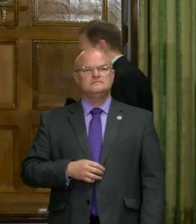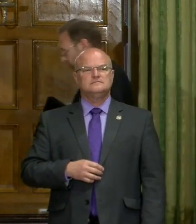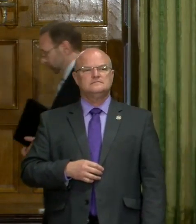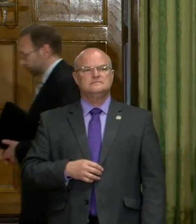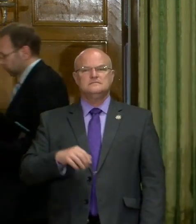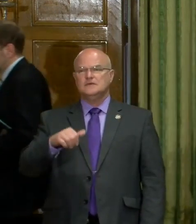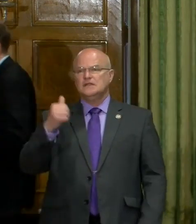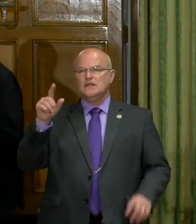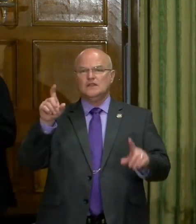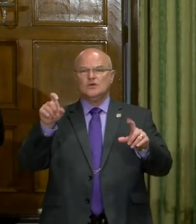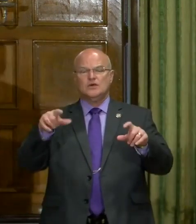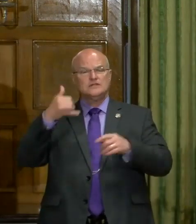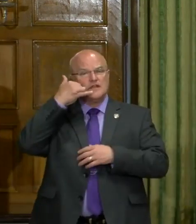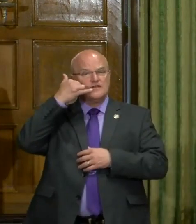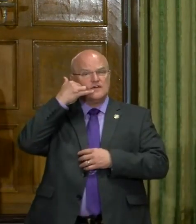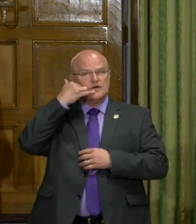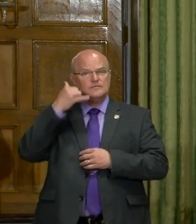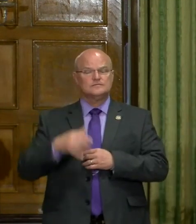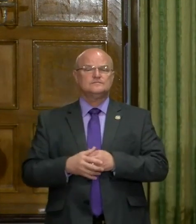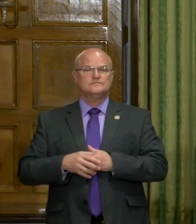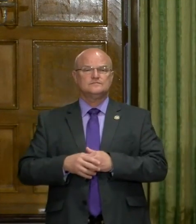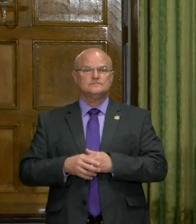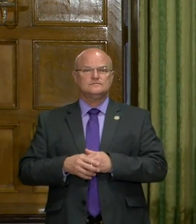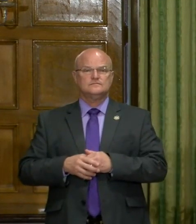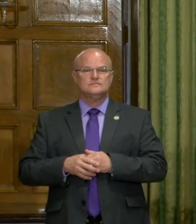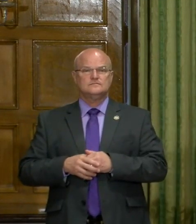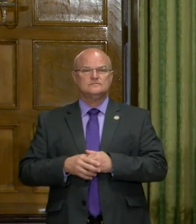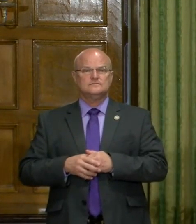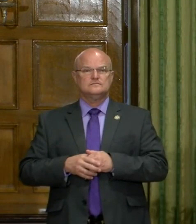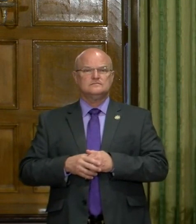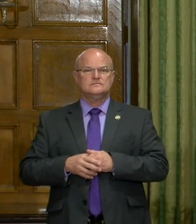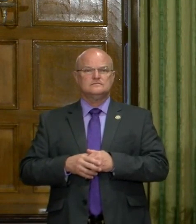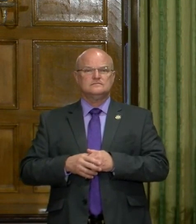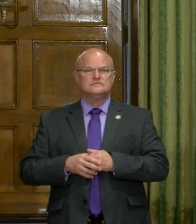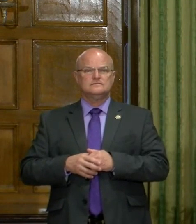is there, uh, another question remotely? Yeah.